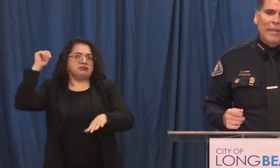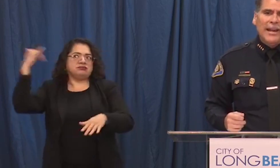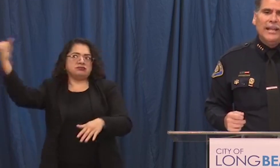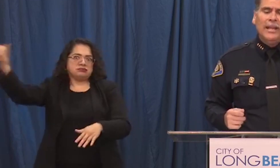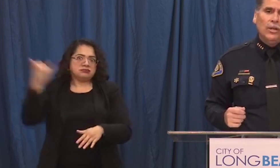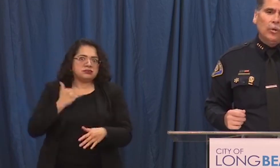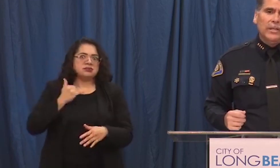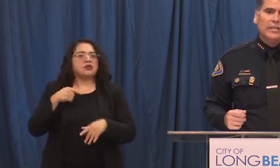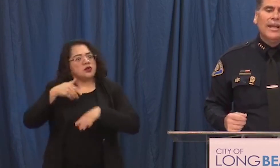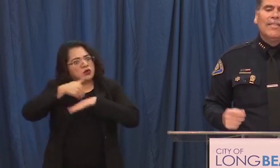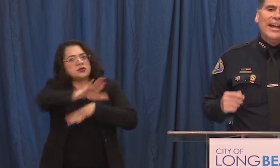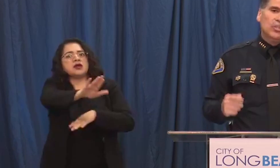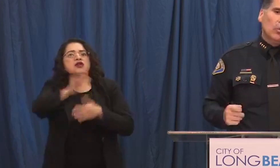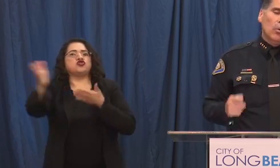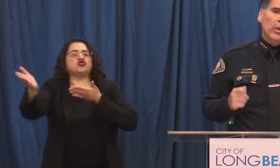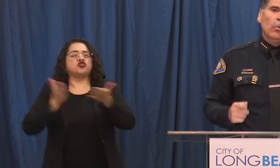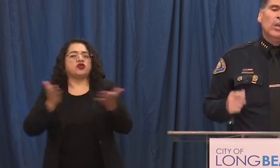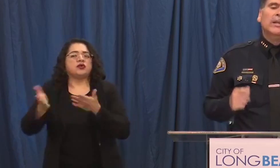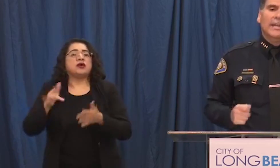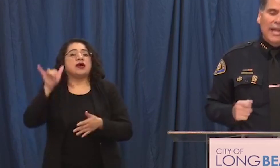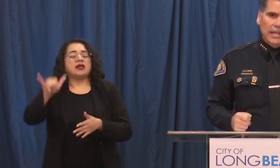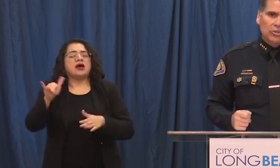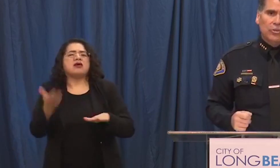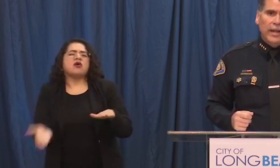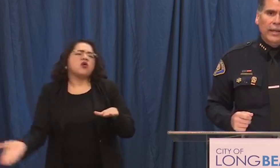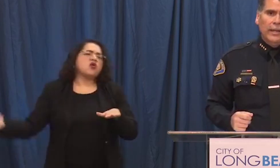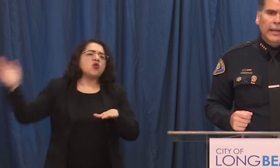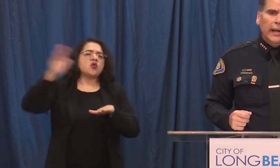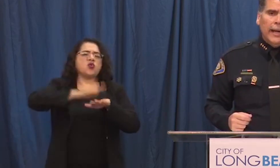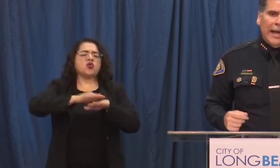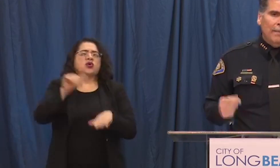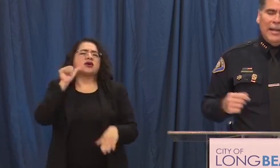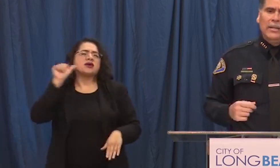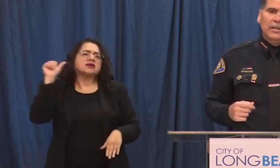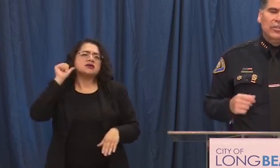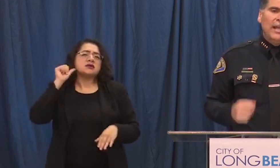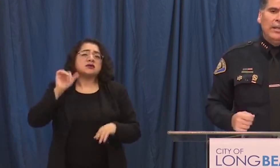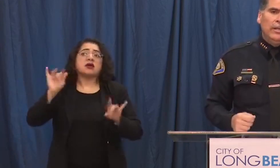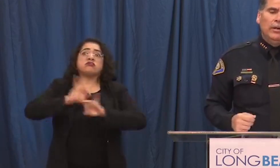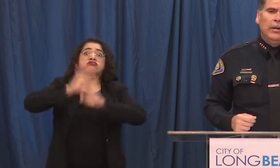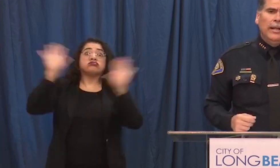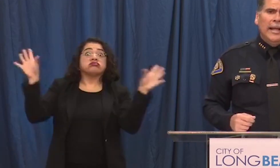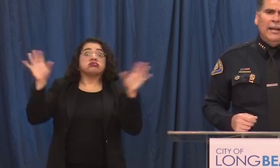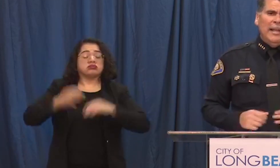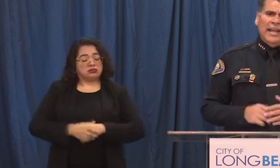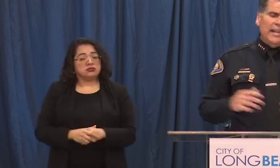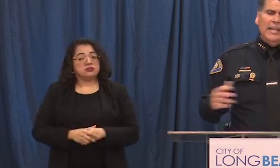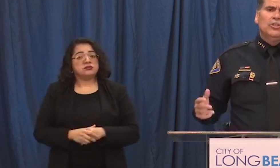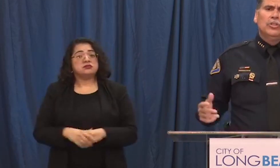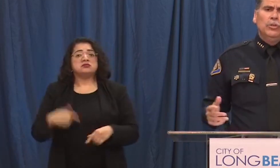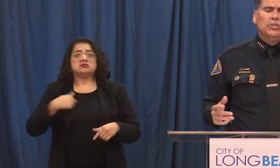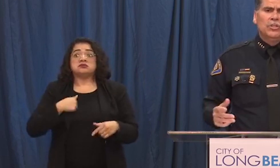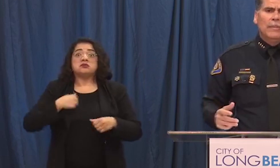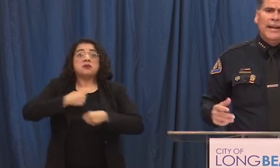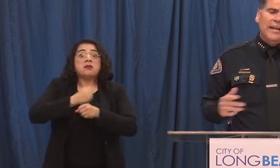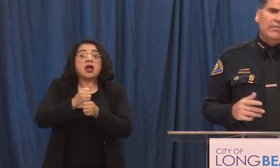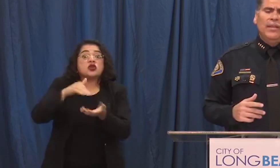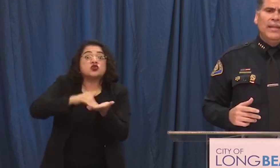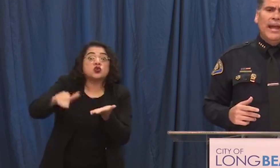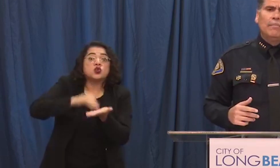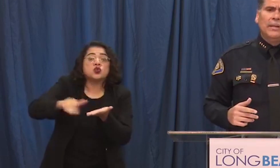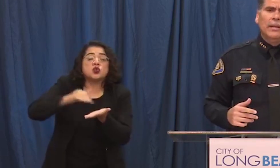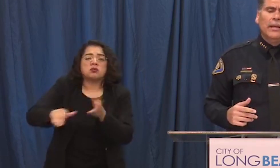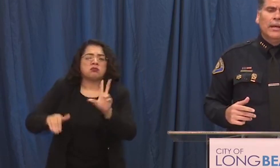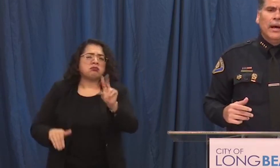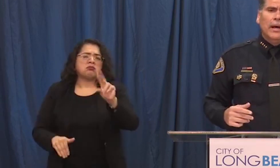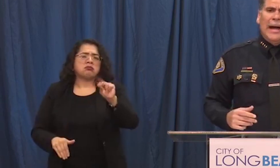is a dramatic increase that's what we were looking at yesterday uh I am not going to stand here and make any excuses about anything